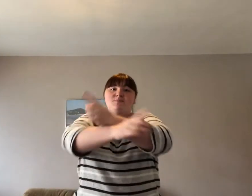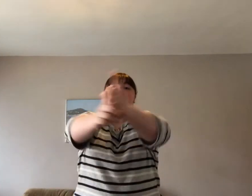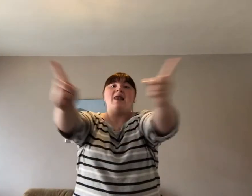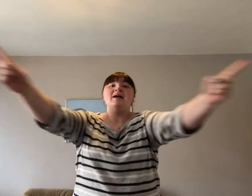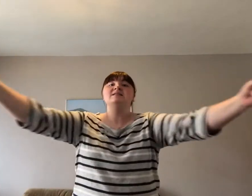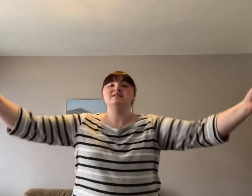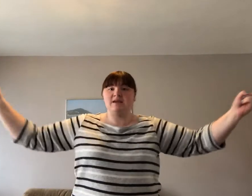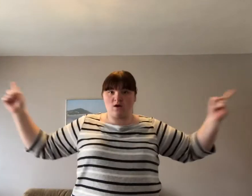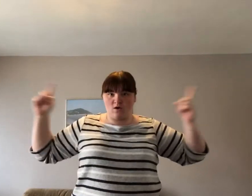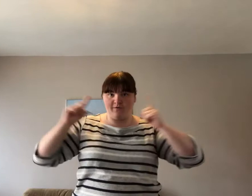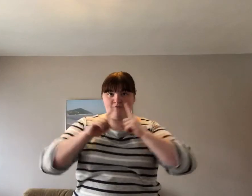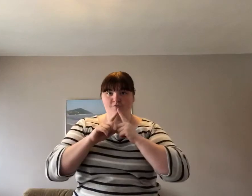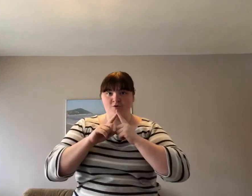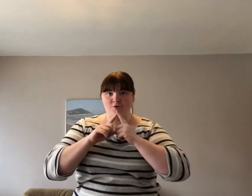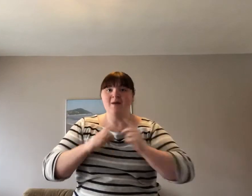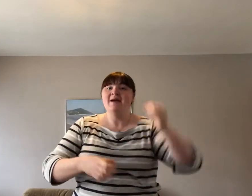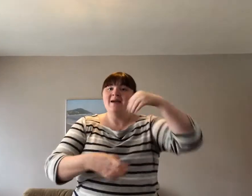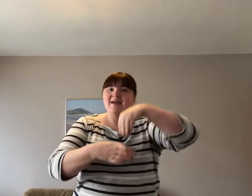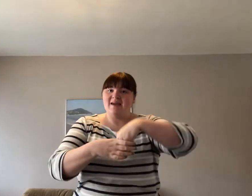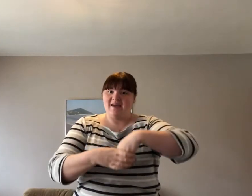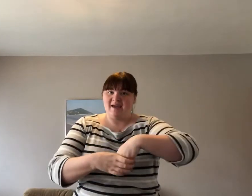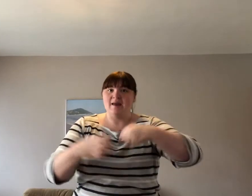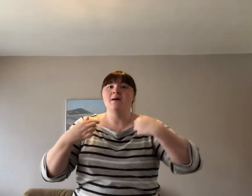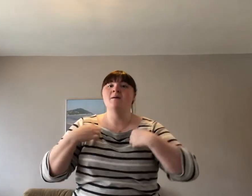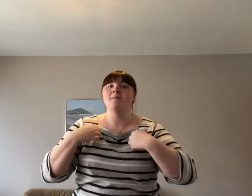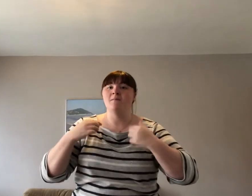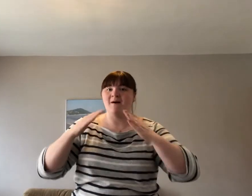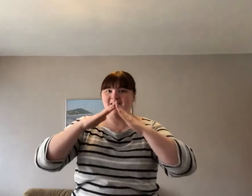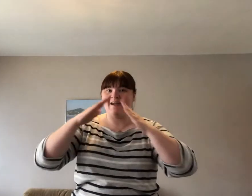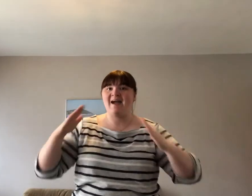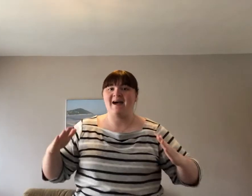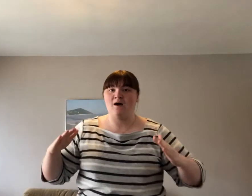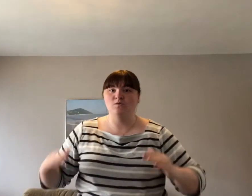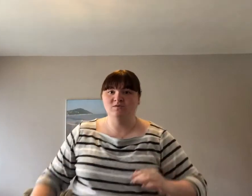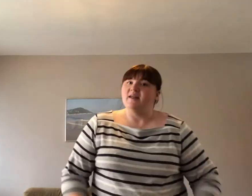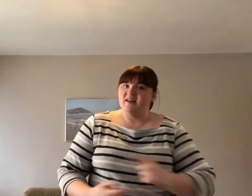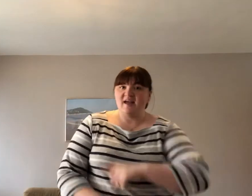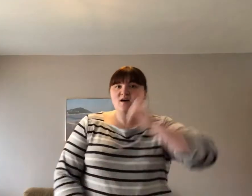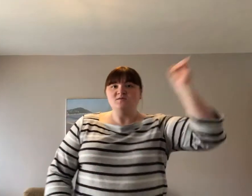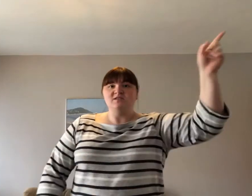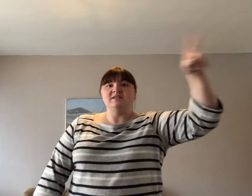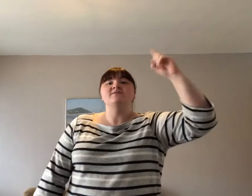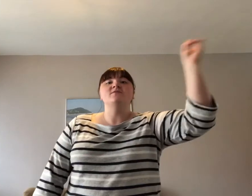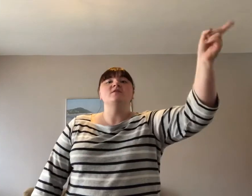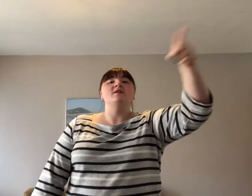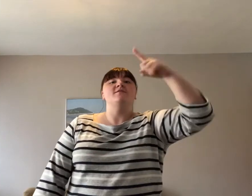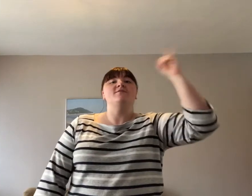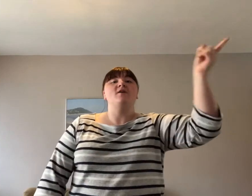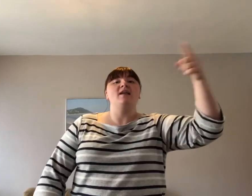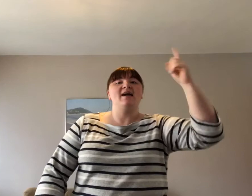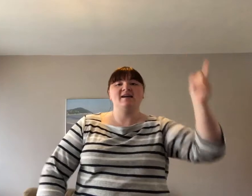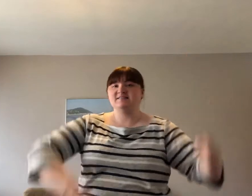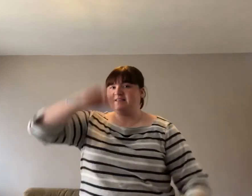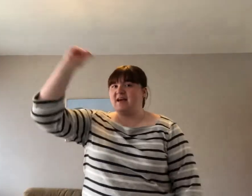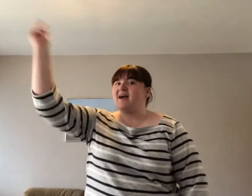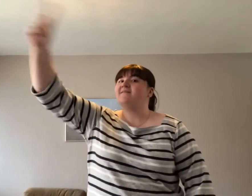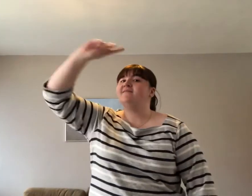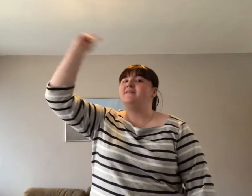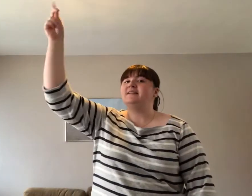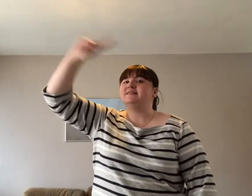plenty of room in my house. And now she's full of frolics and fiddle